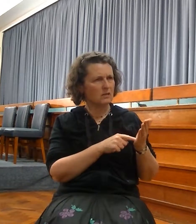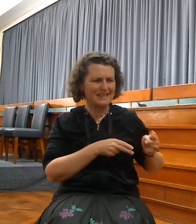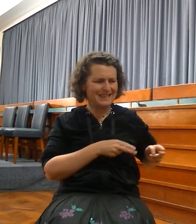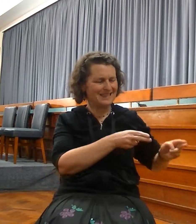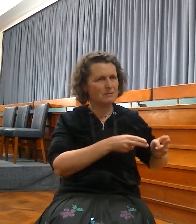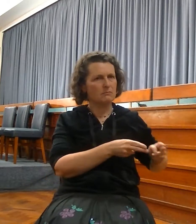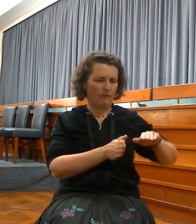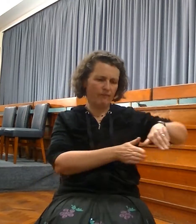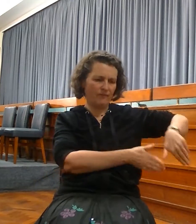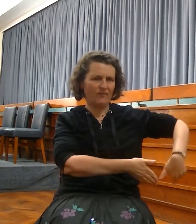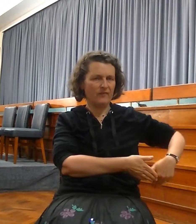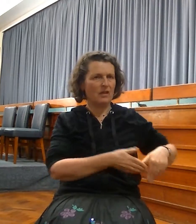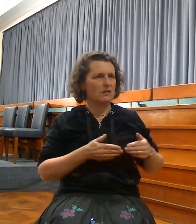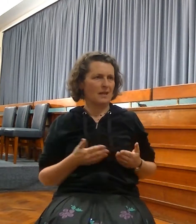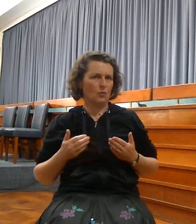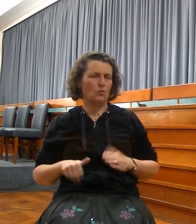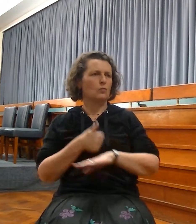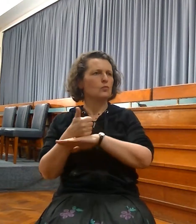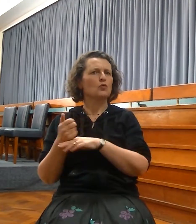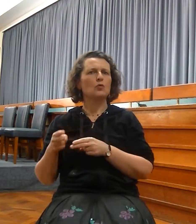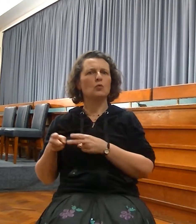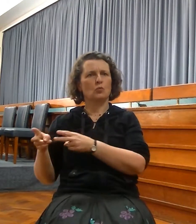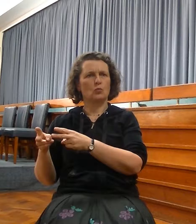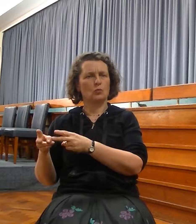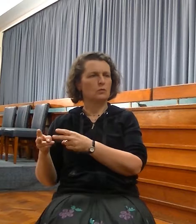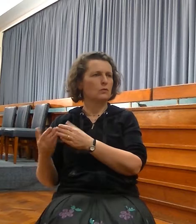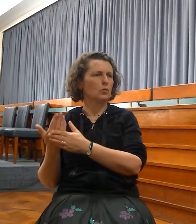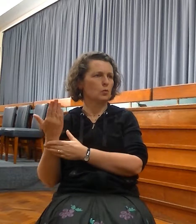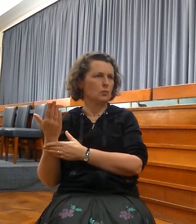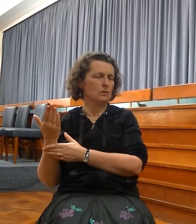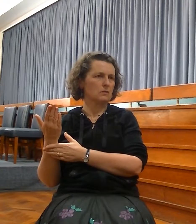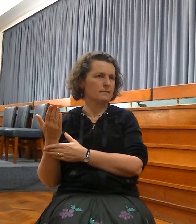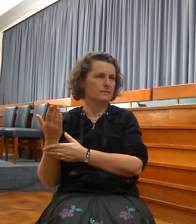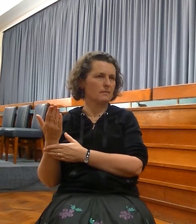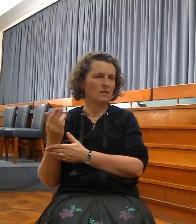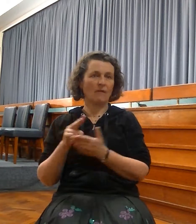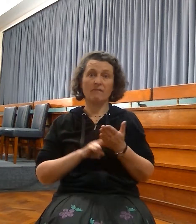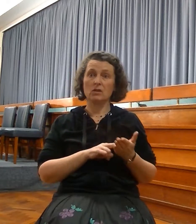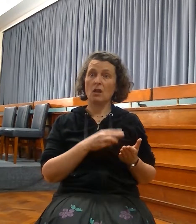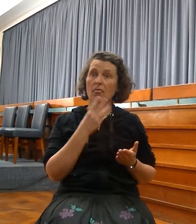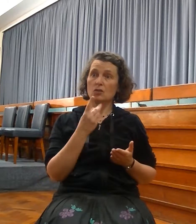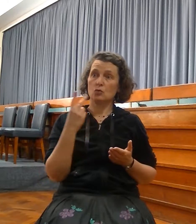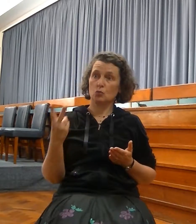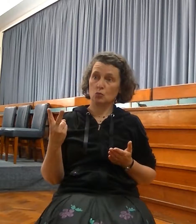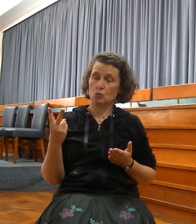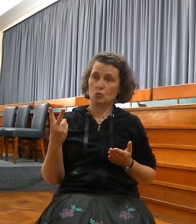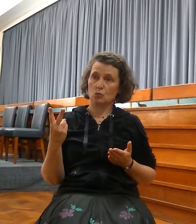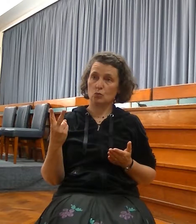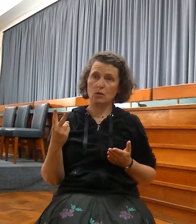come. And you can see it. It's obvious. Verse 32. Not according to the covenant that I